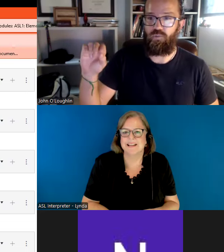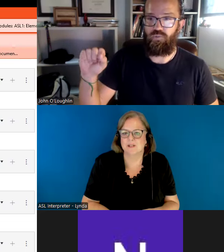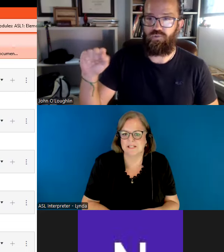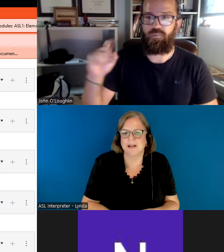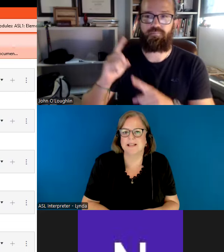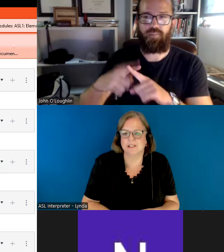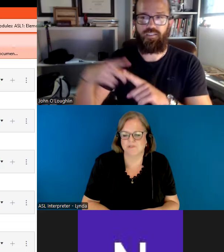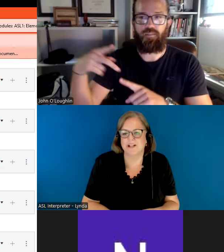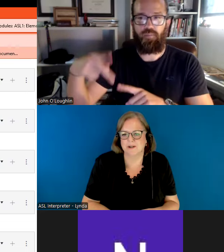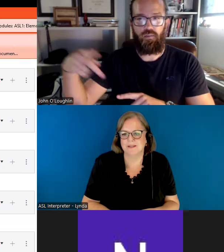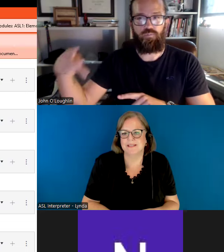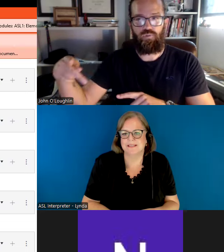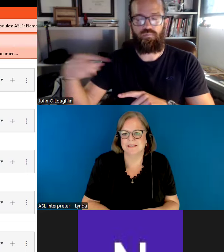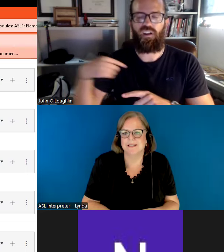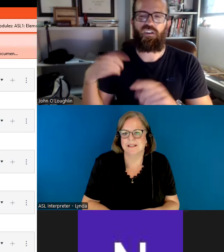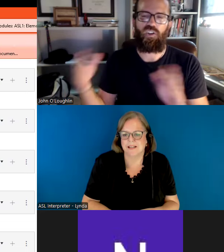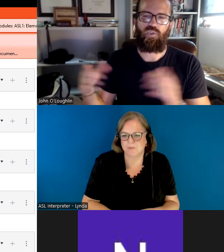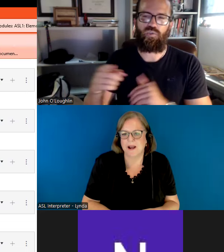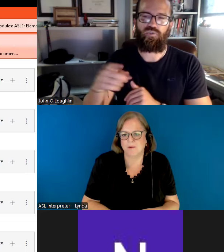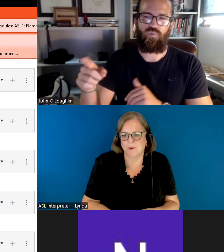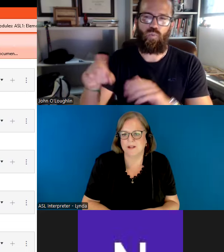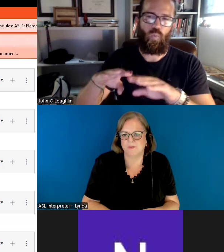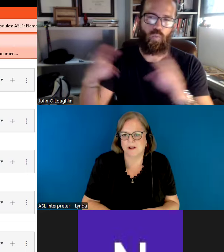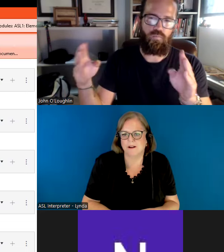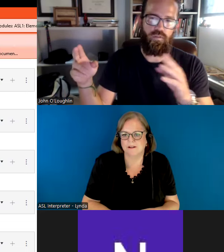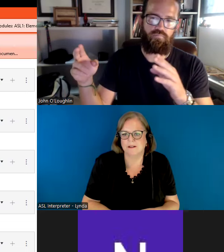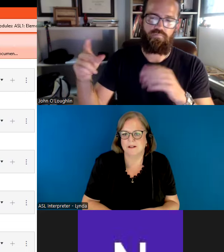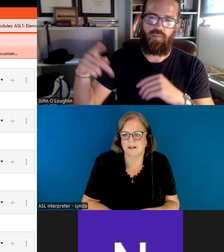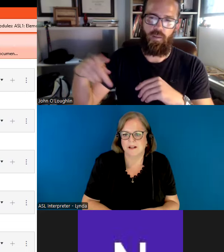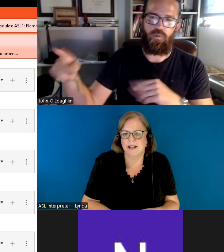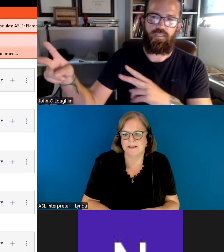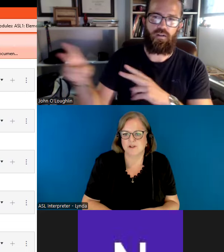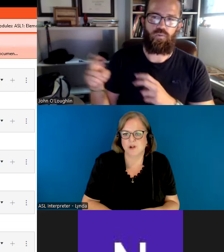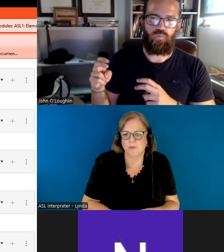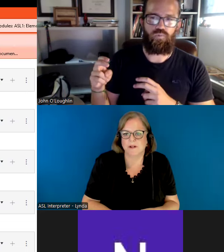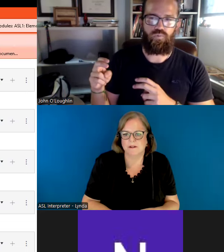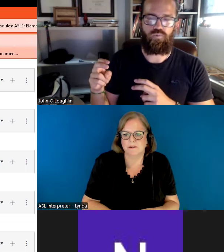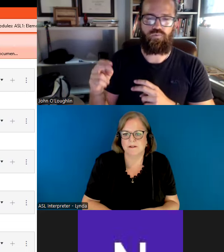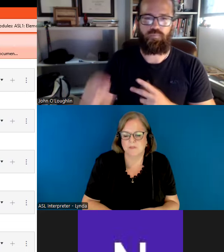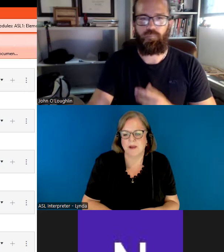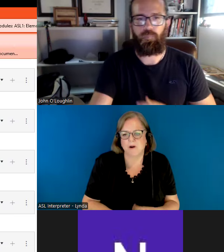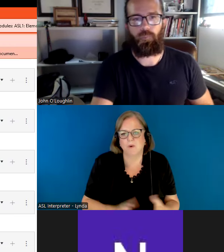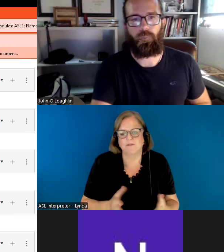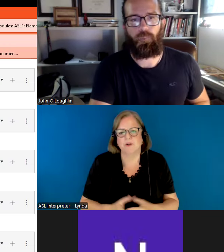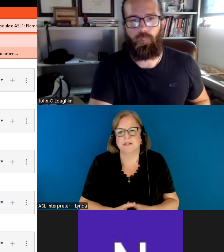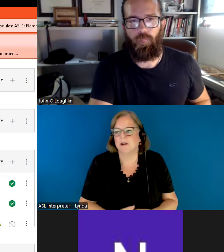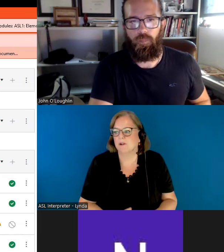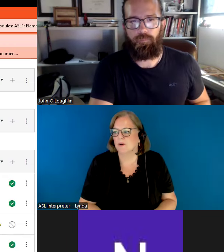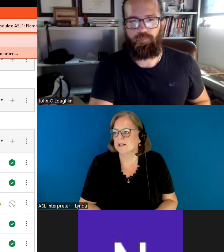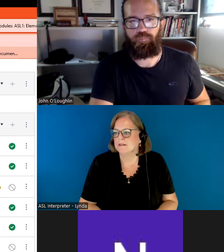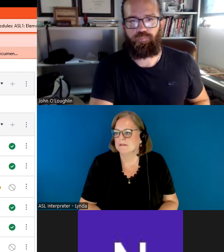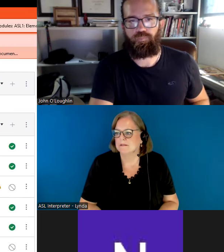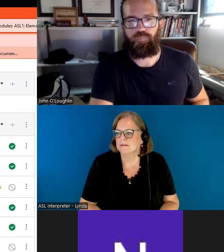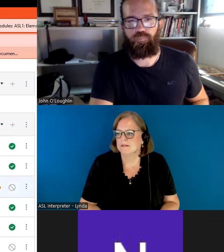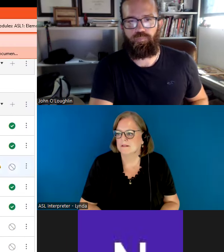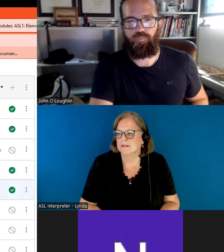You'll see my lecture videos in a PowerPoint as well. And that should open the PowerPoint for you to download.